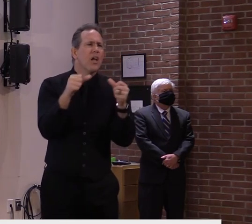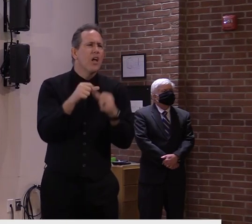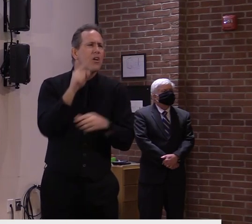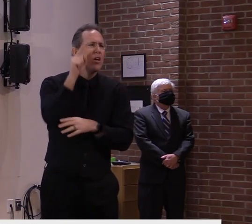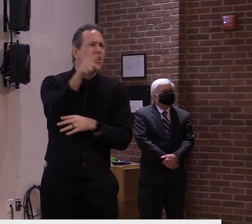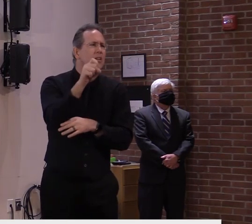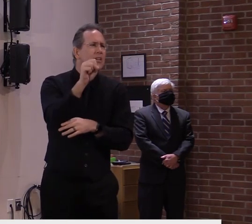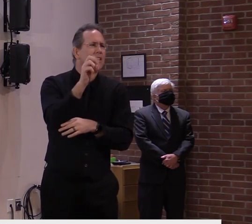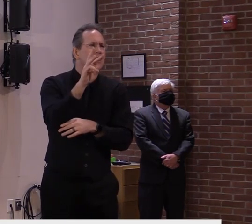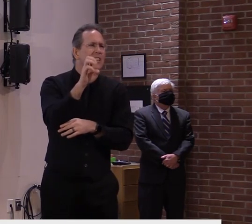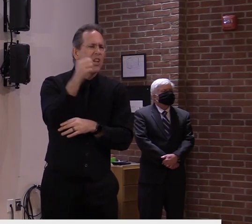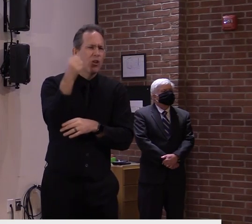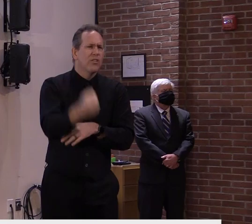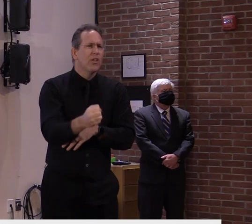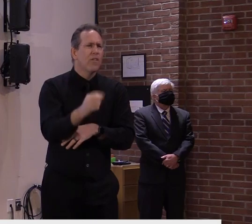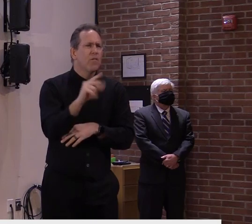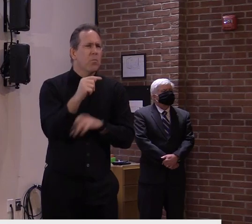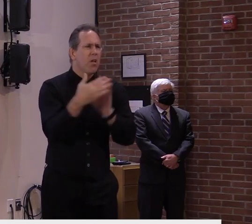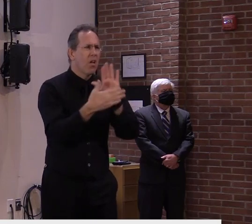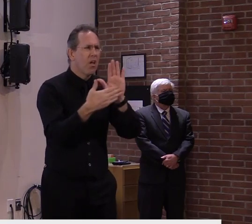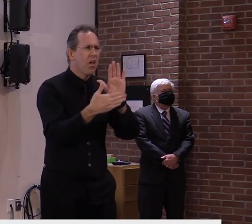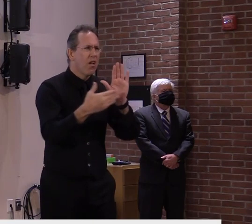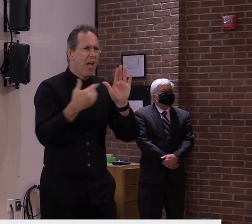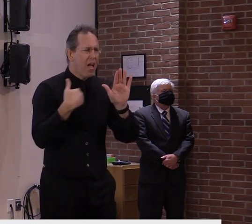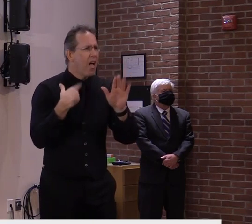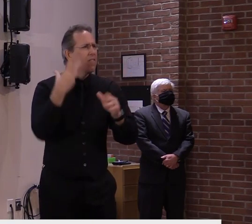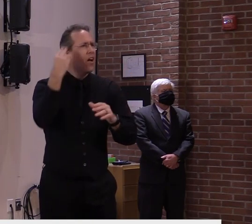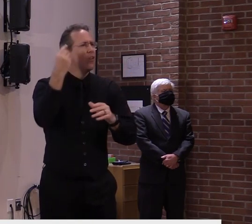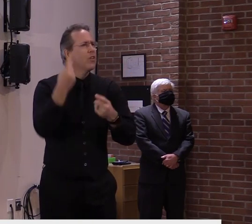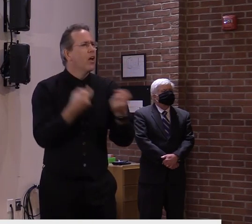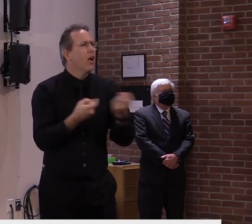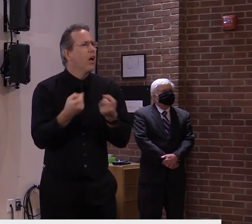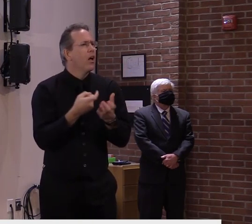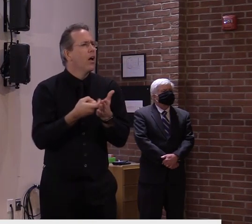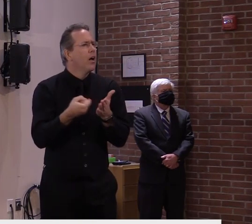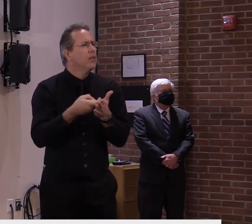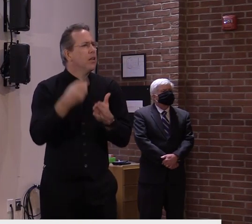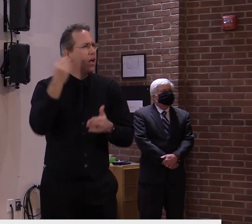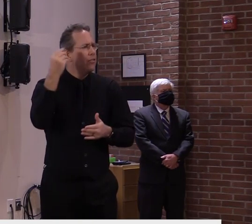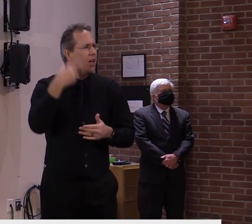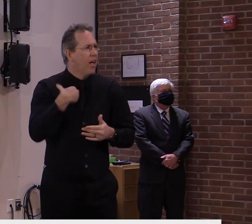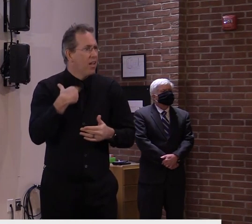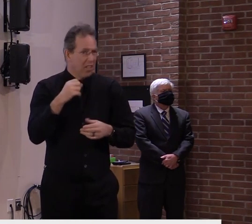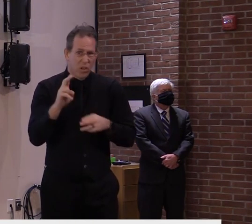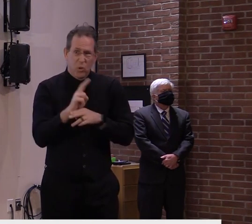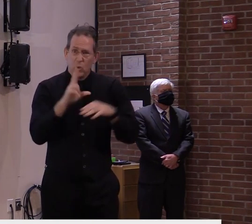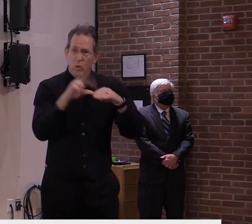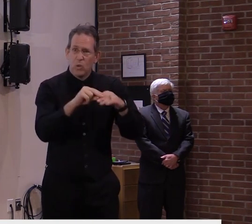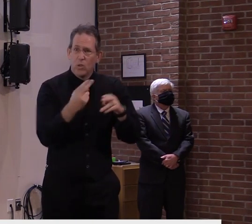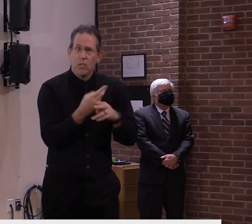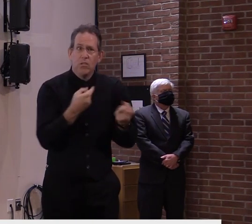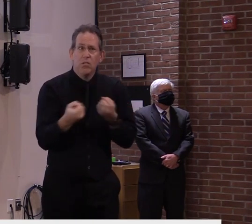rink. I didn't know if those would be utilized or be allowed to be utilized for teams.